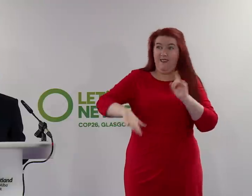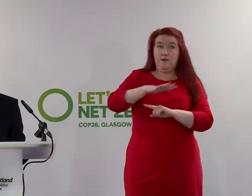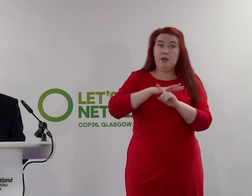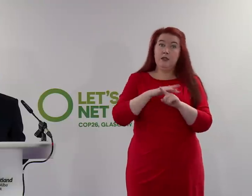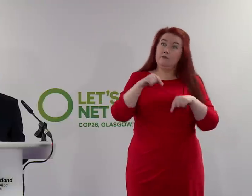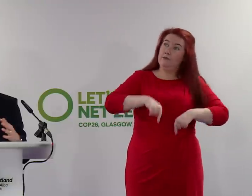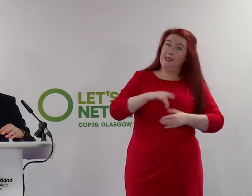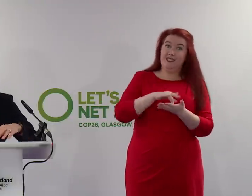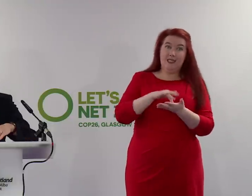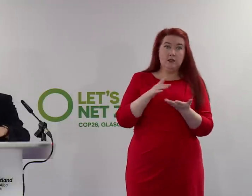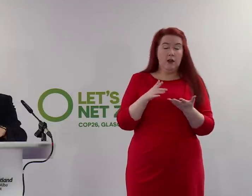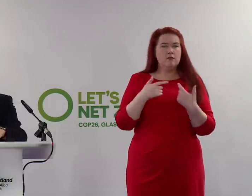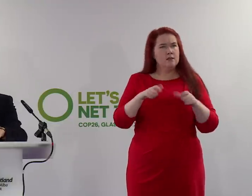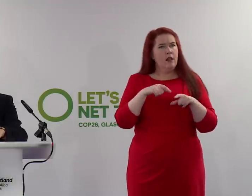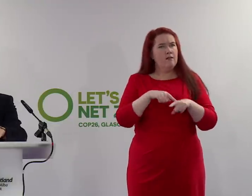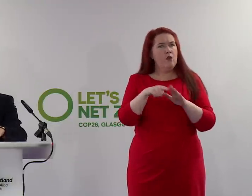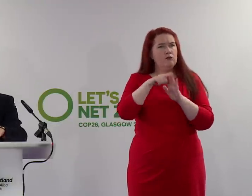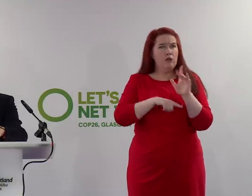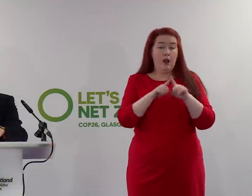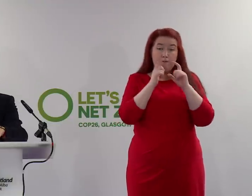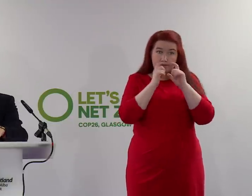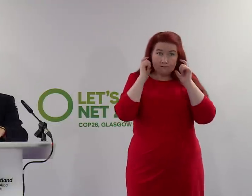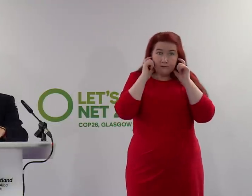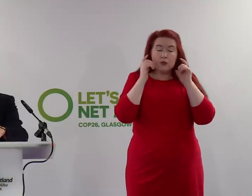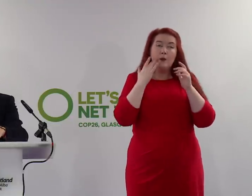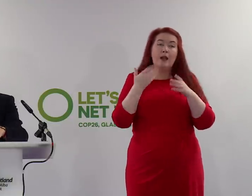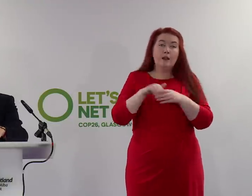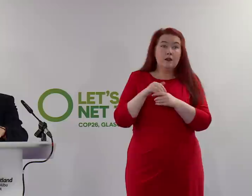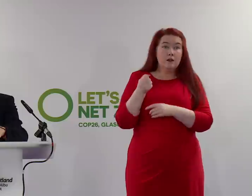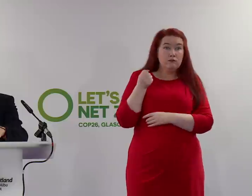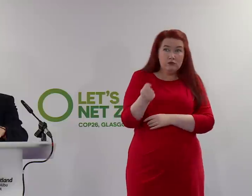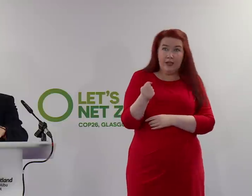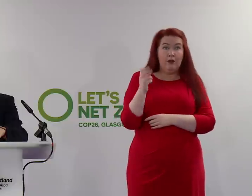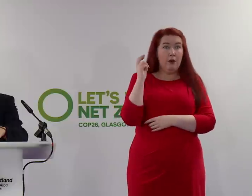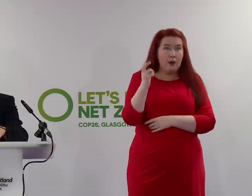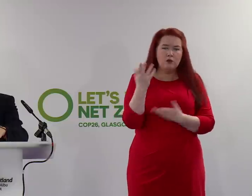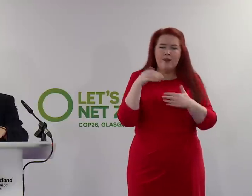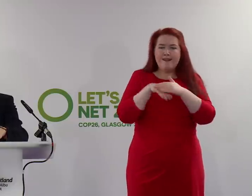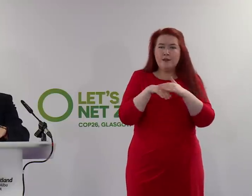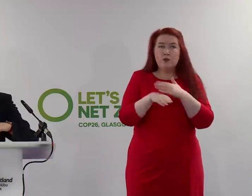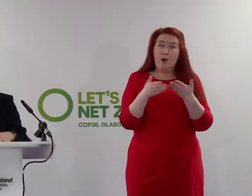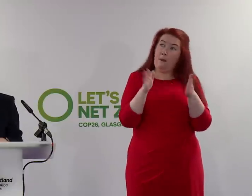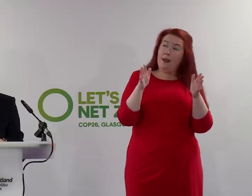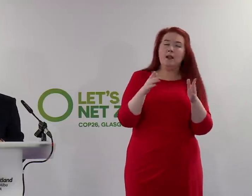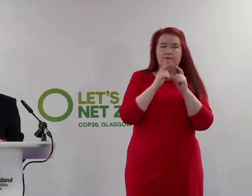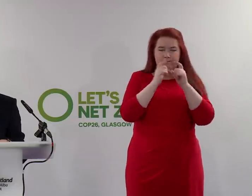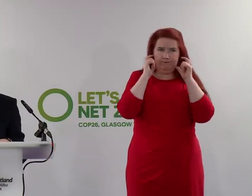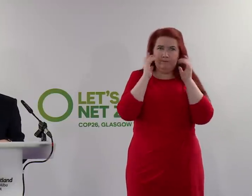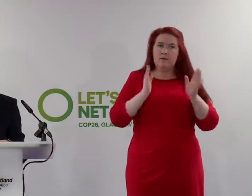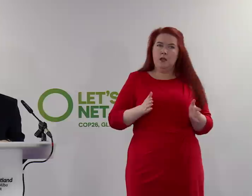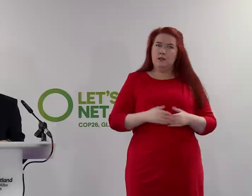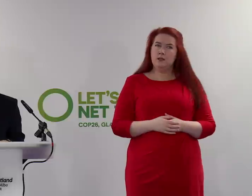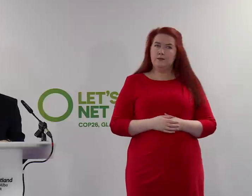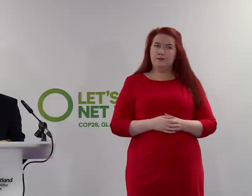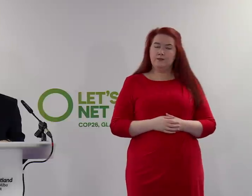city itself. For example, wearing face coverings on public transport and in other indoor public places. Through all of these